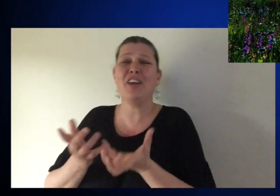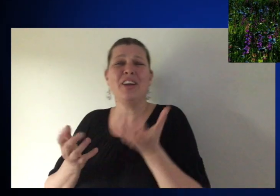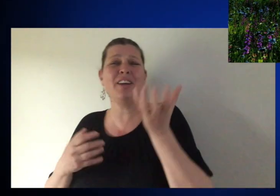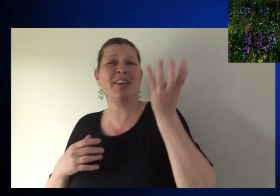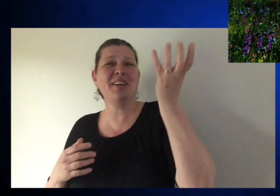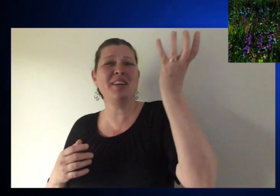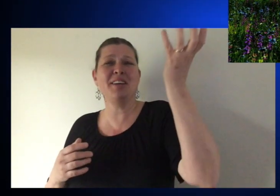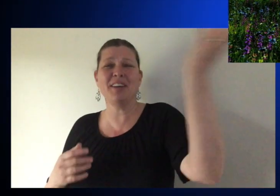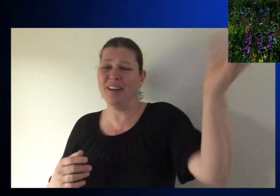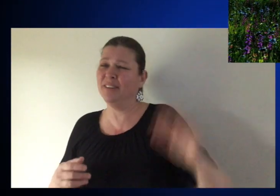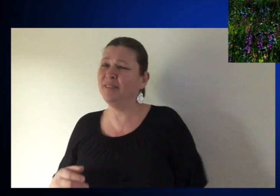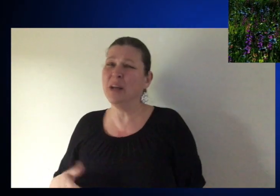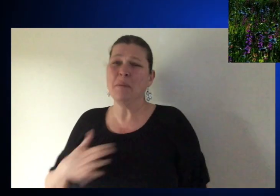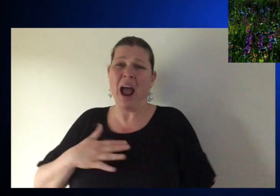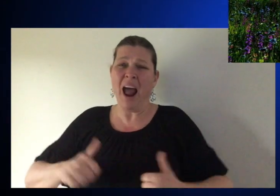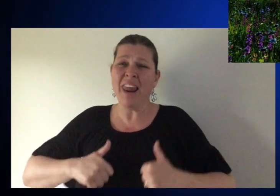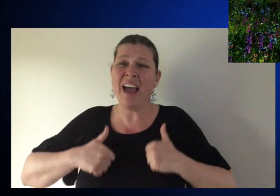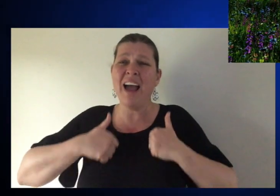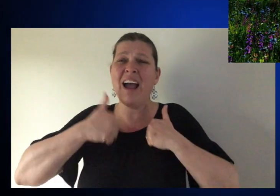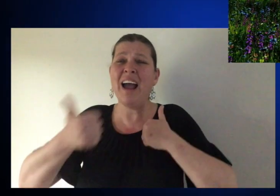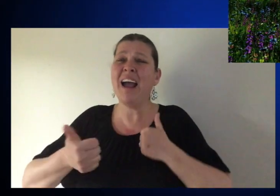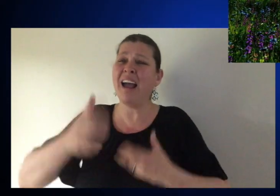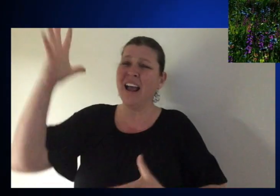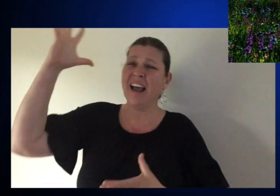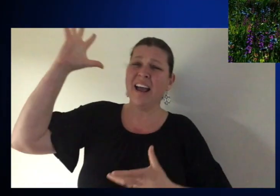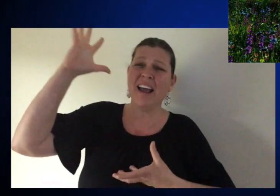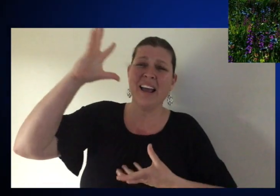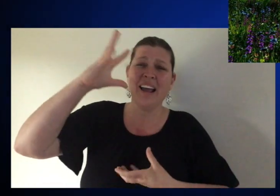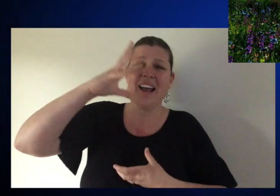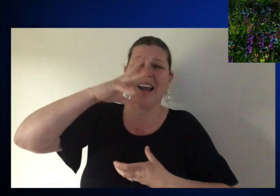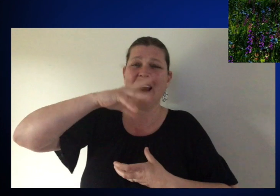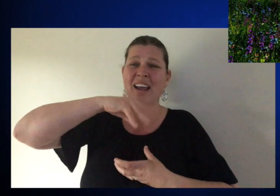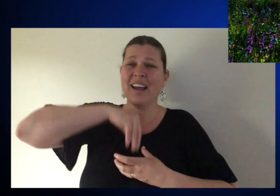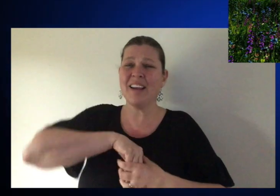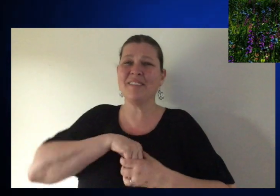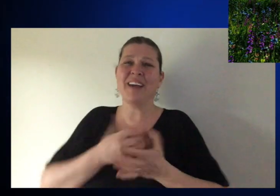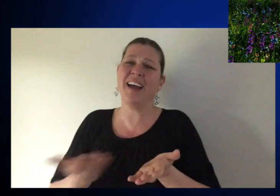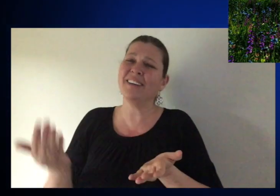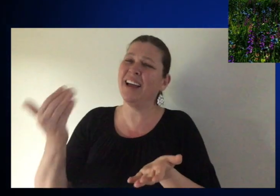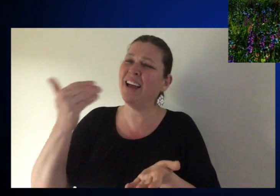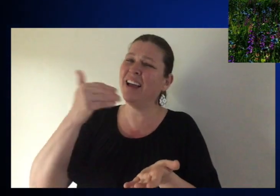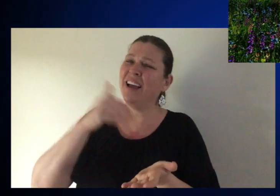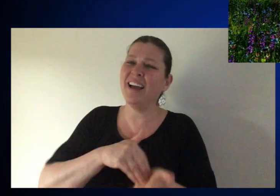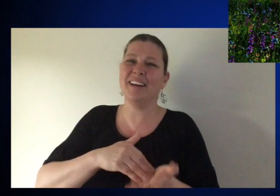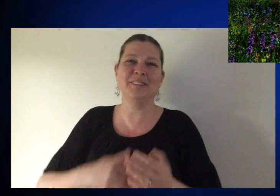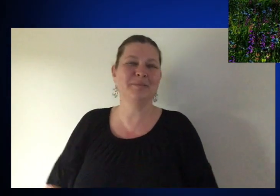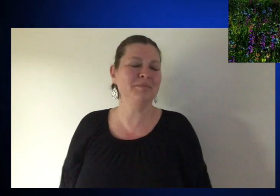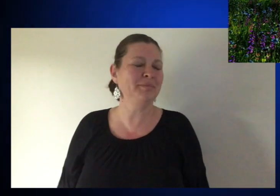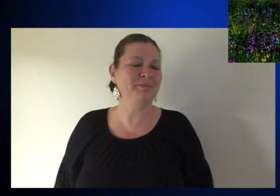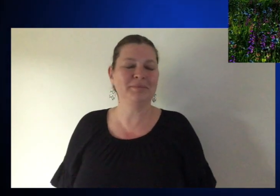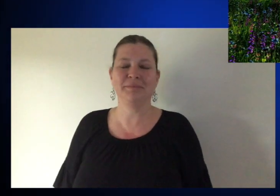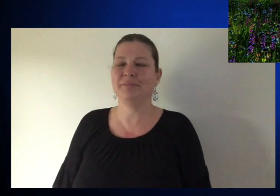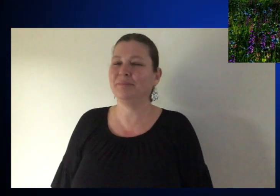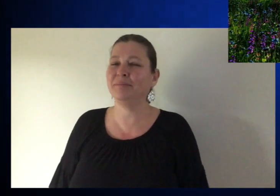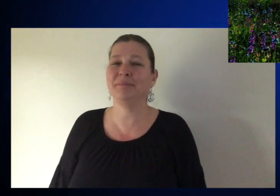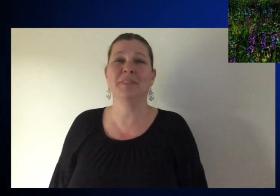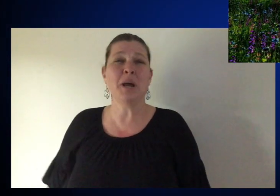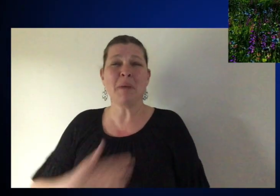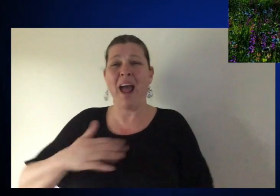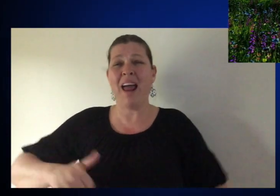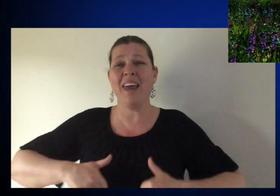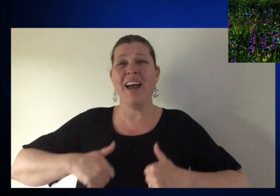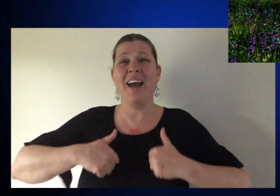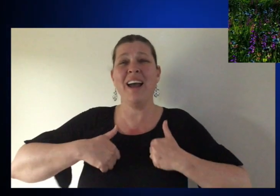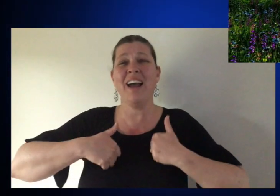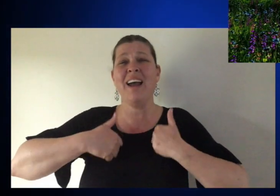I feel my life again. I give